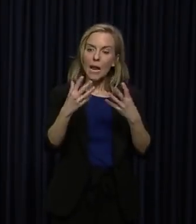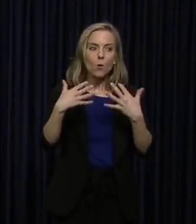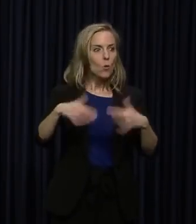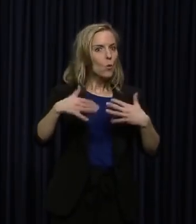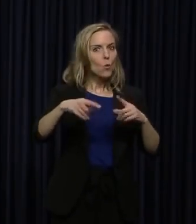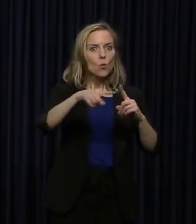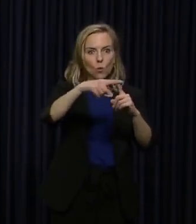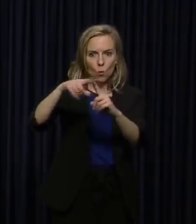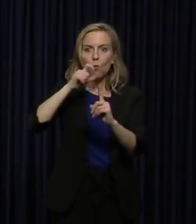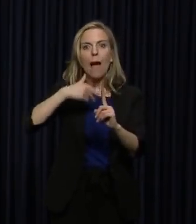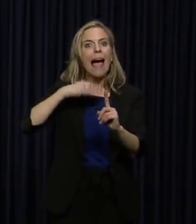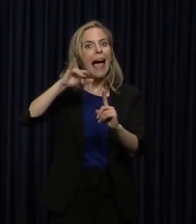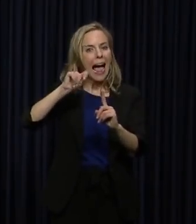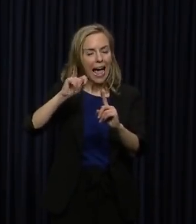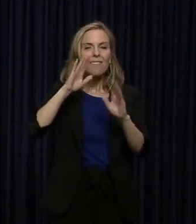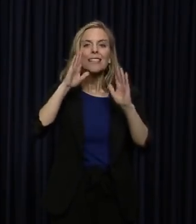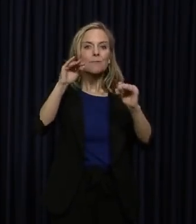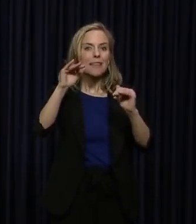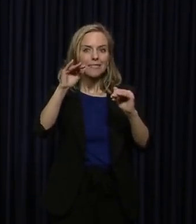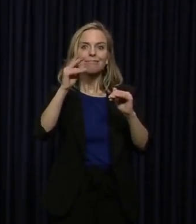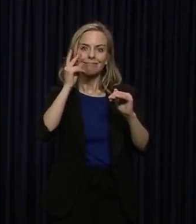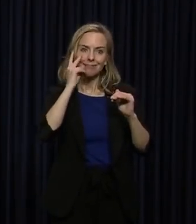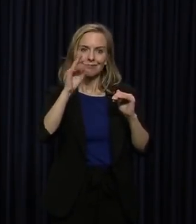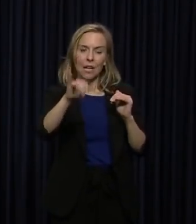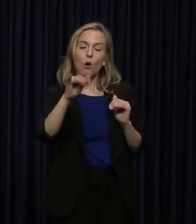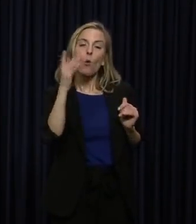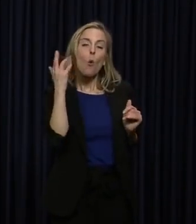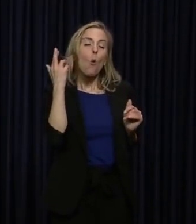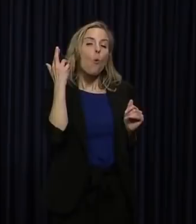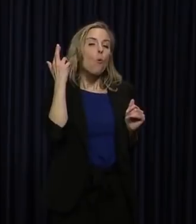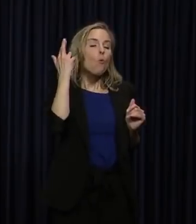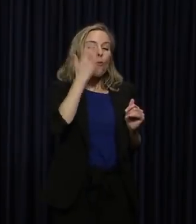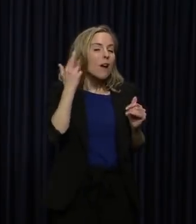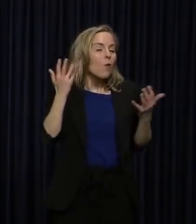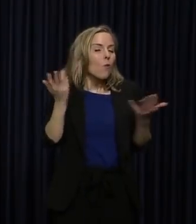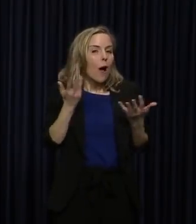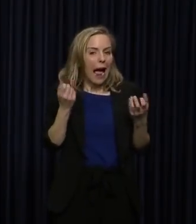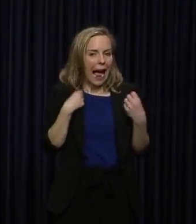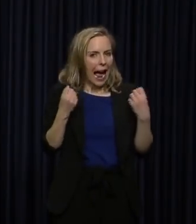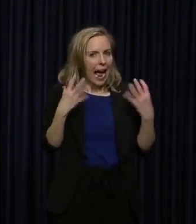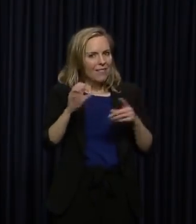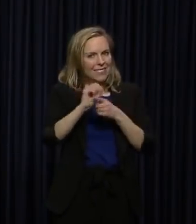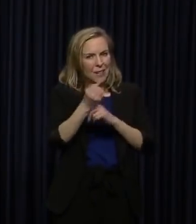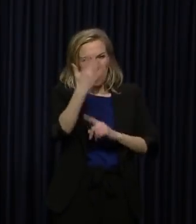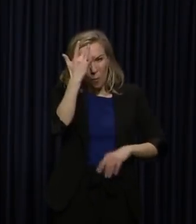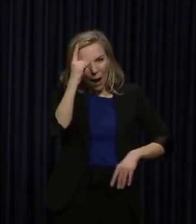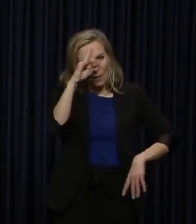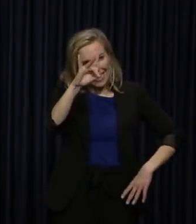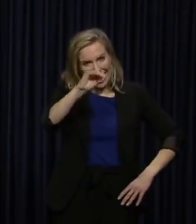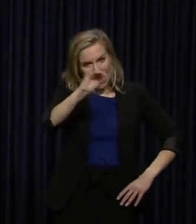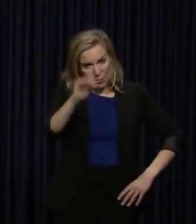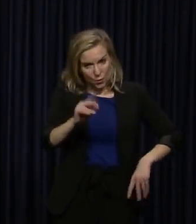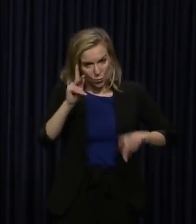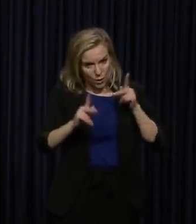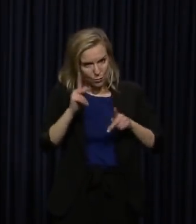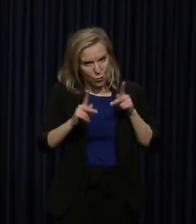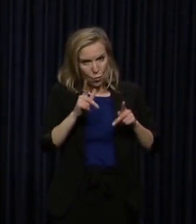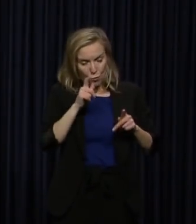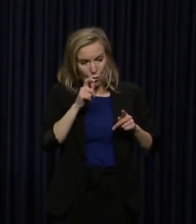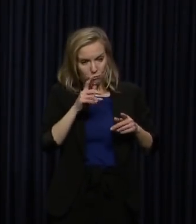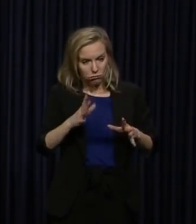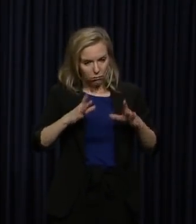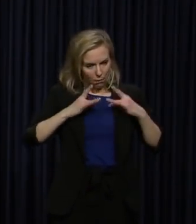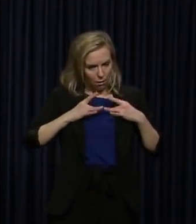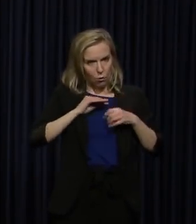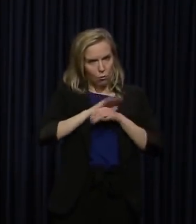positive cases, and we expect to see that. But the main reason that we know that there are more cases out there is for 80 percent of folks, you're to be just